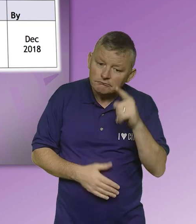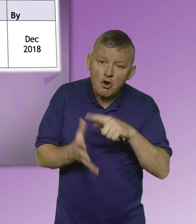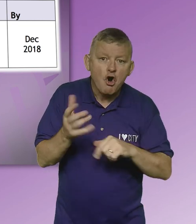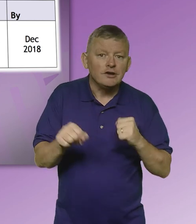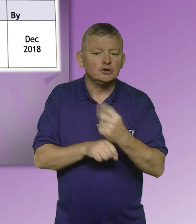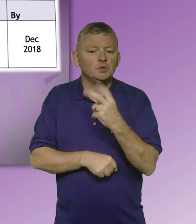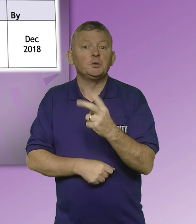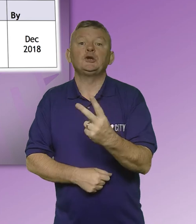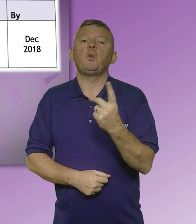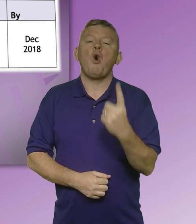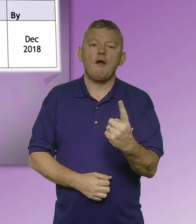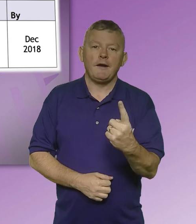August 2021